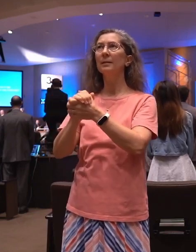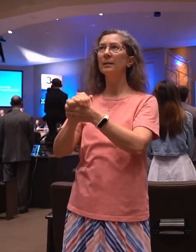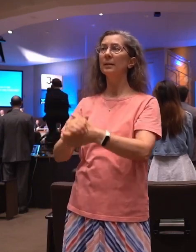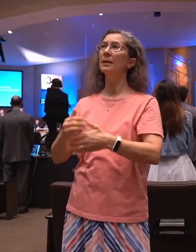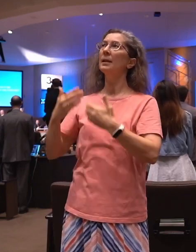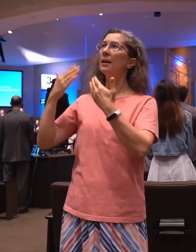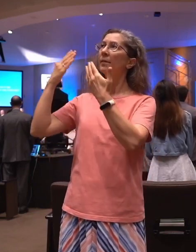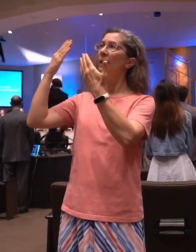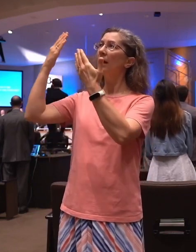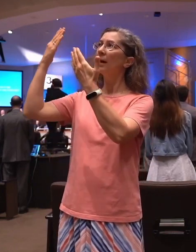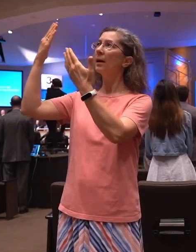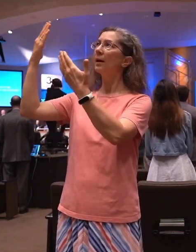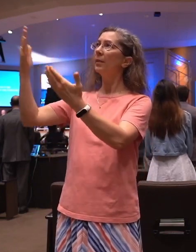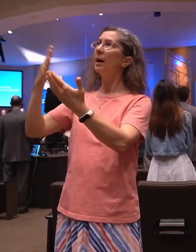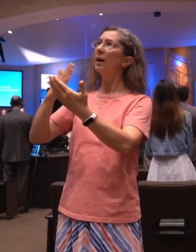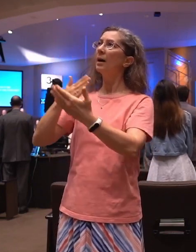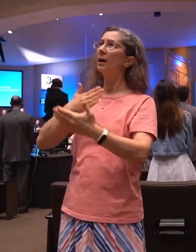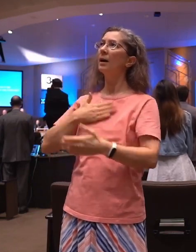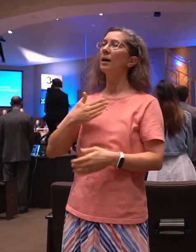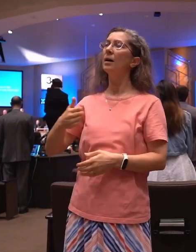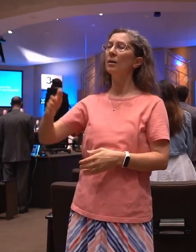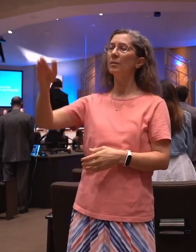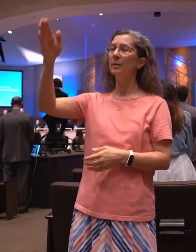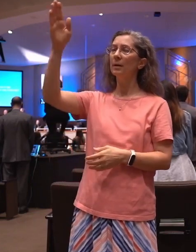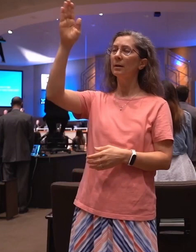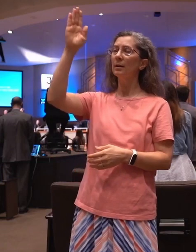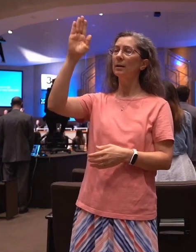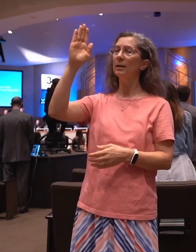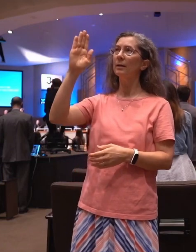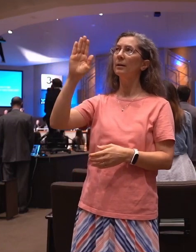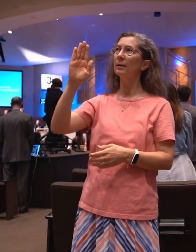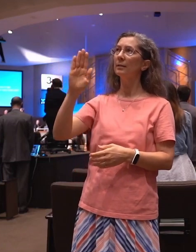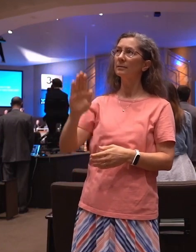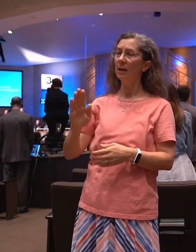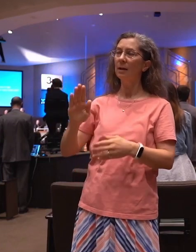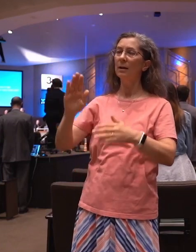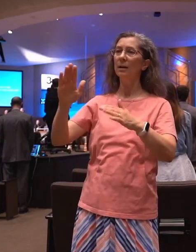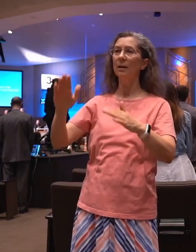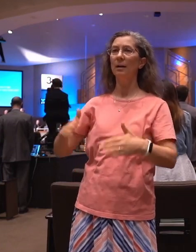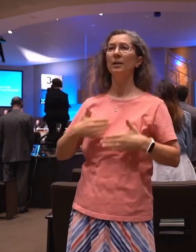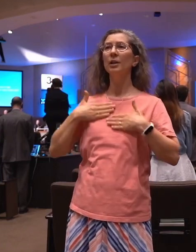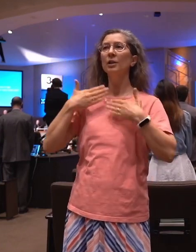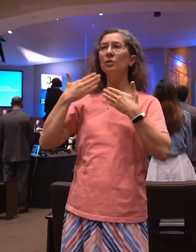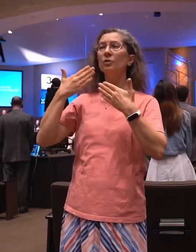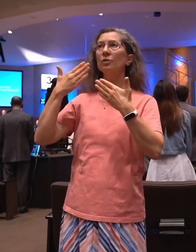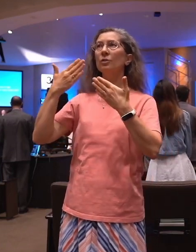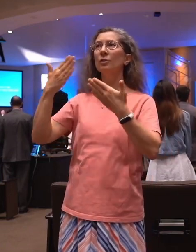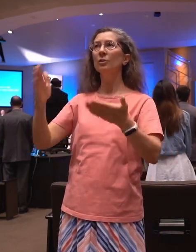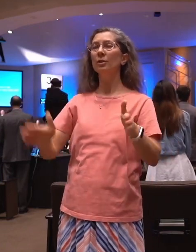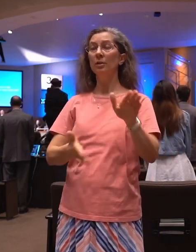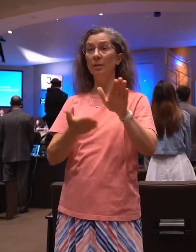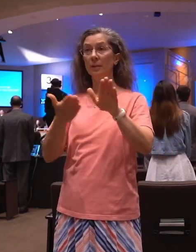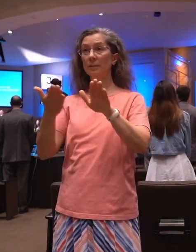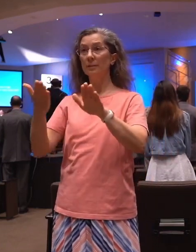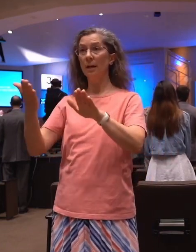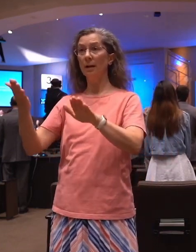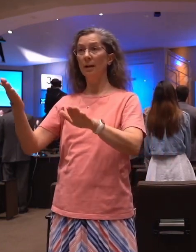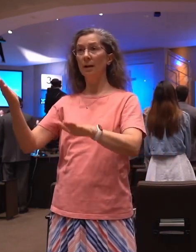that Thou, my God, shouldst die